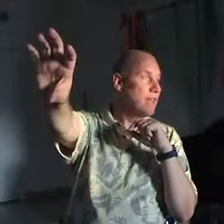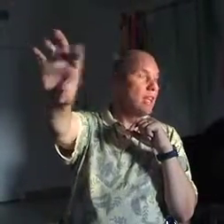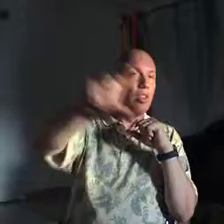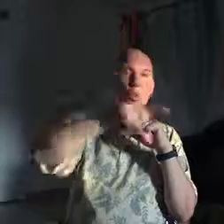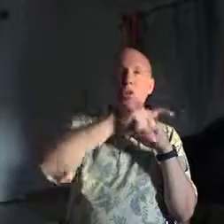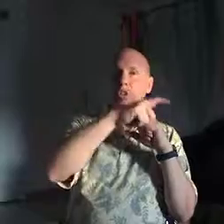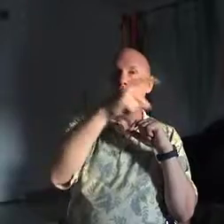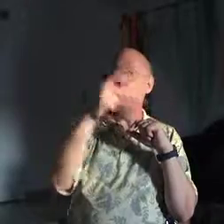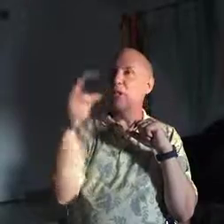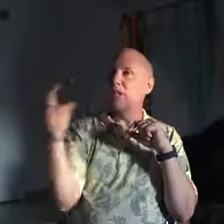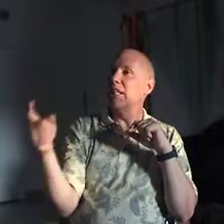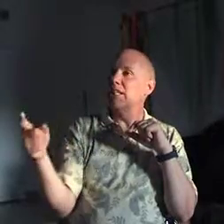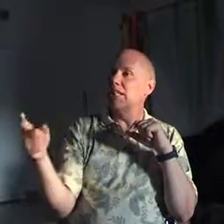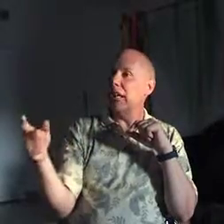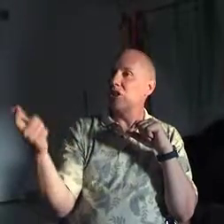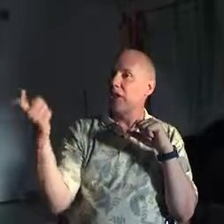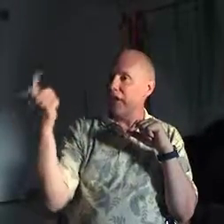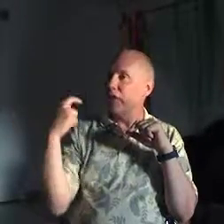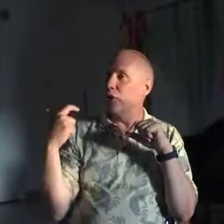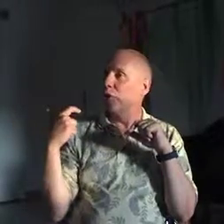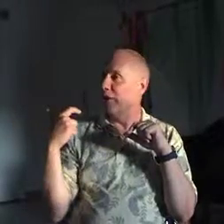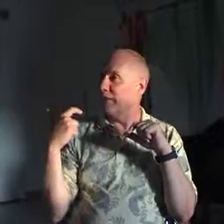The world that you perceive is actually in your mind.